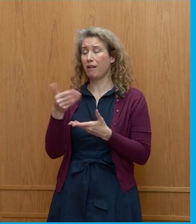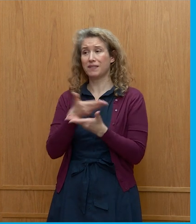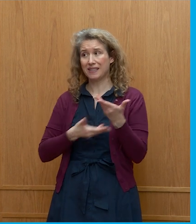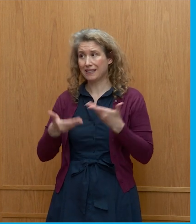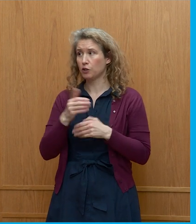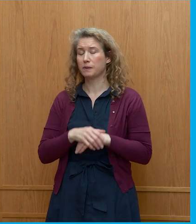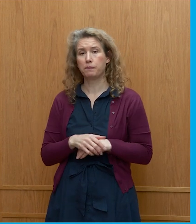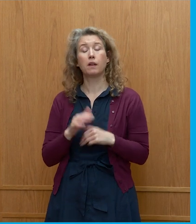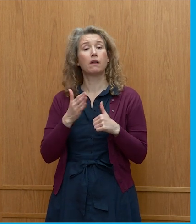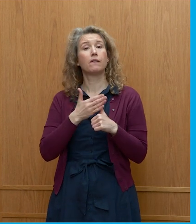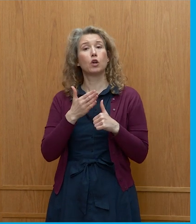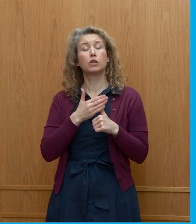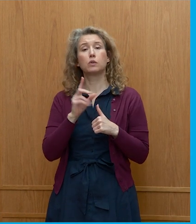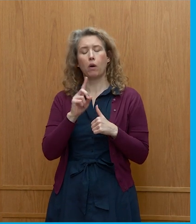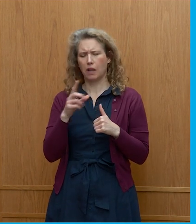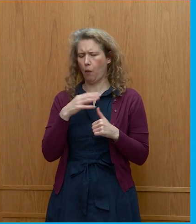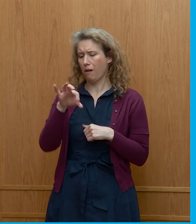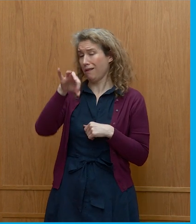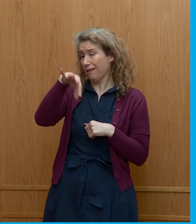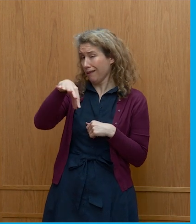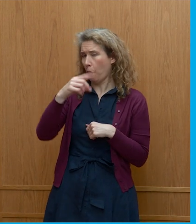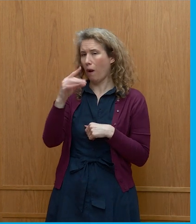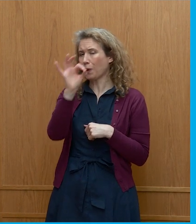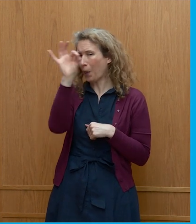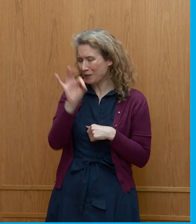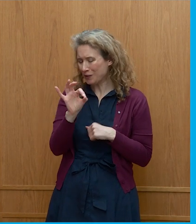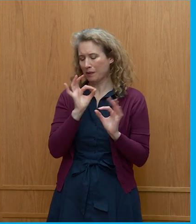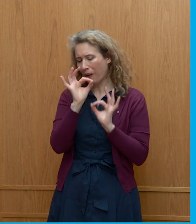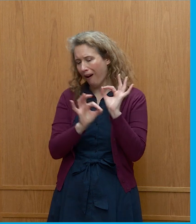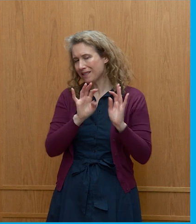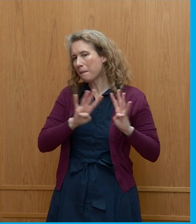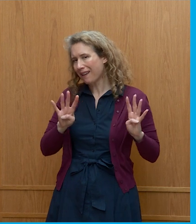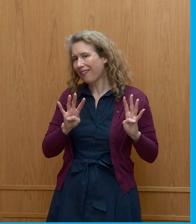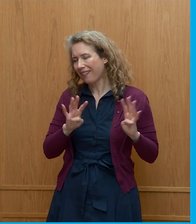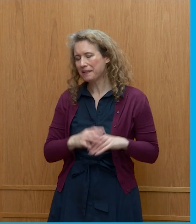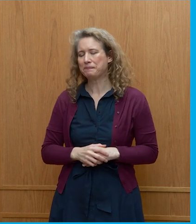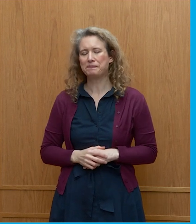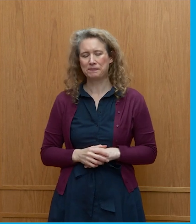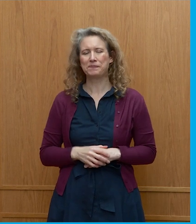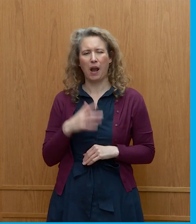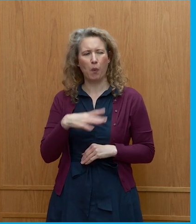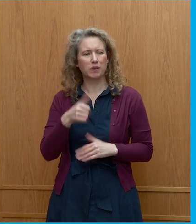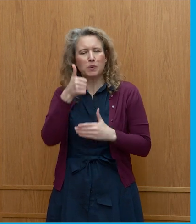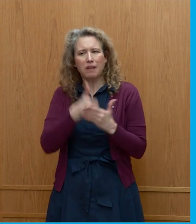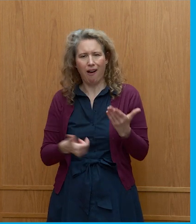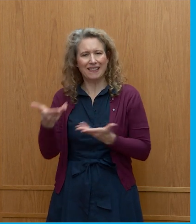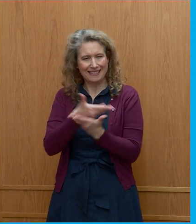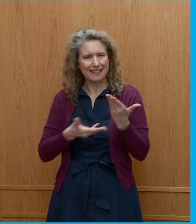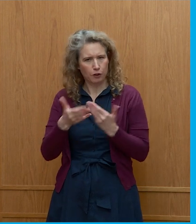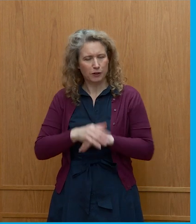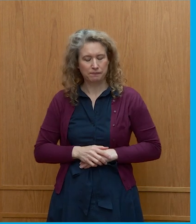But first of all, I'm just going to provoke our panellists with a number of questions just to get into our discussion.